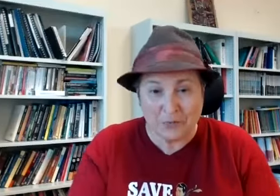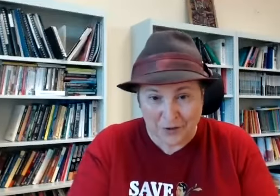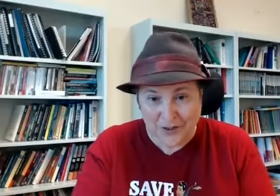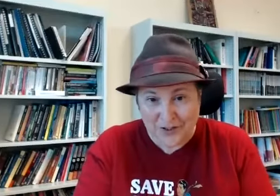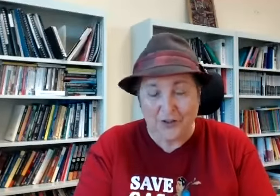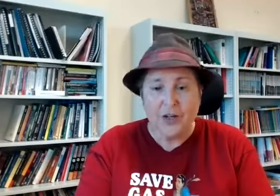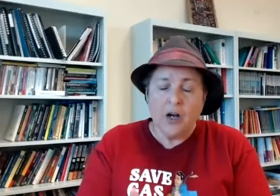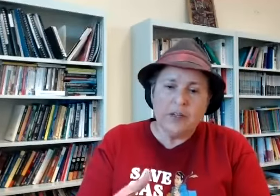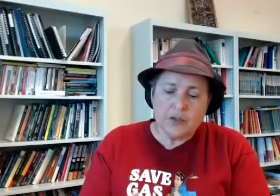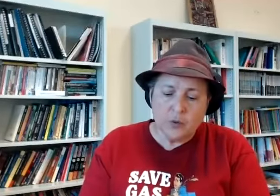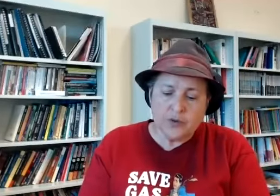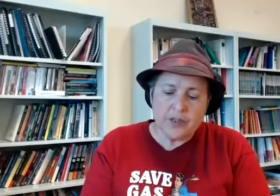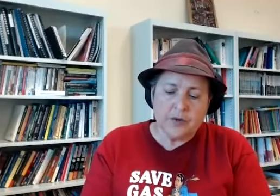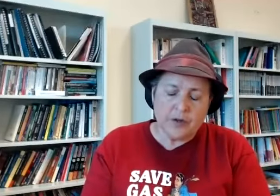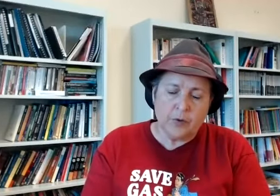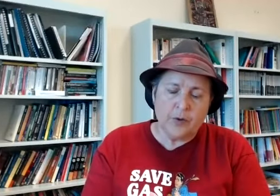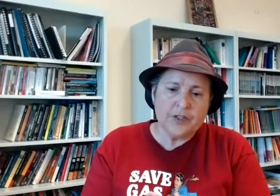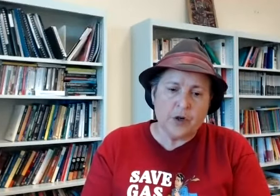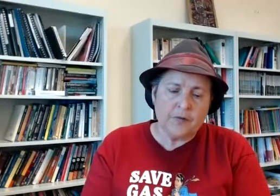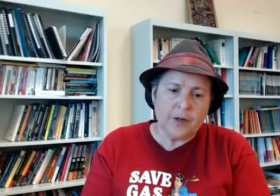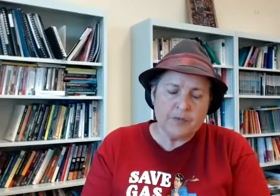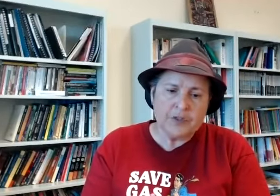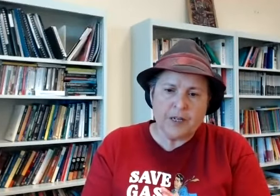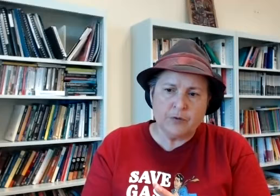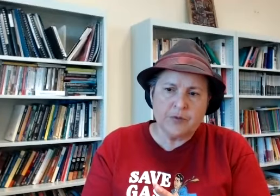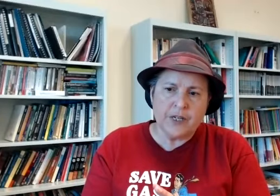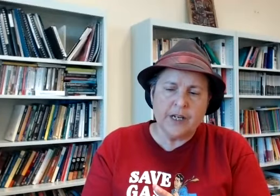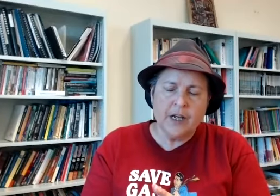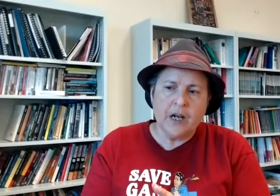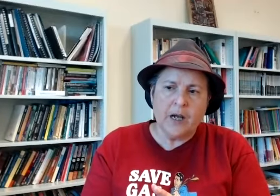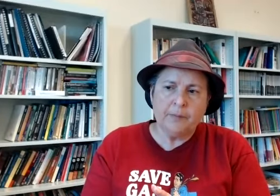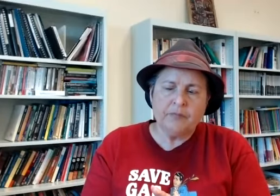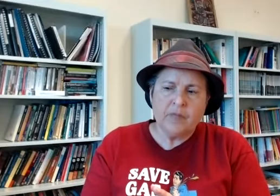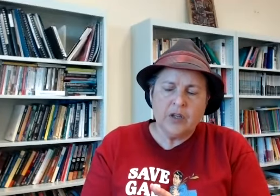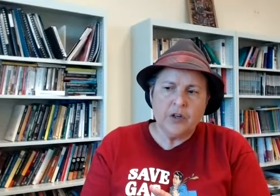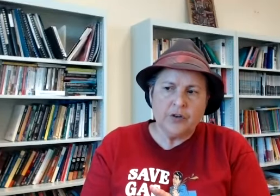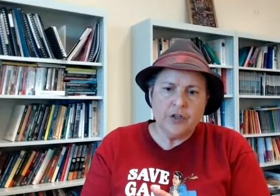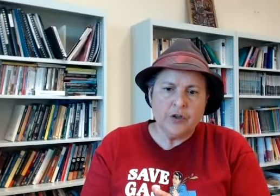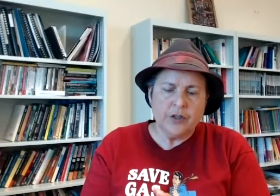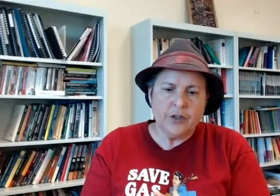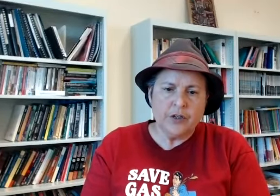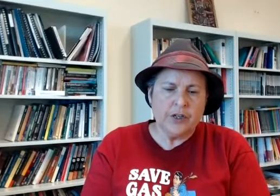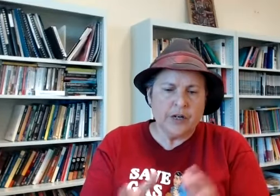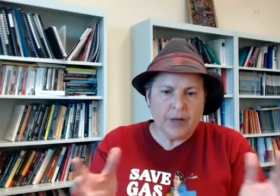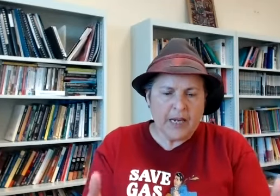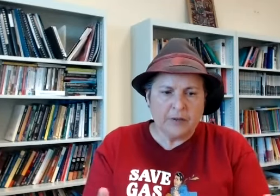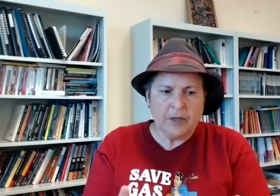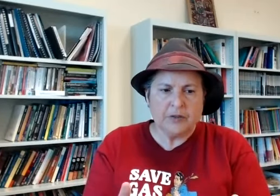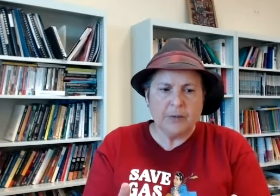-bodied so i mean there's all there are all these kind of um spectrums there um you know that you can can can unpack but um